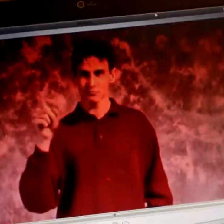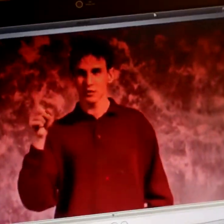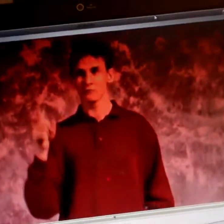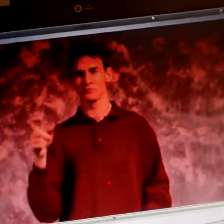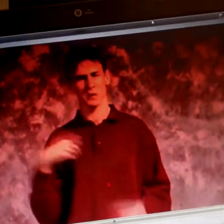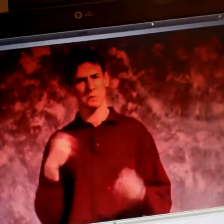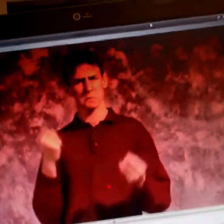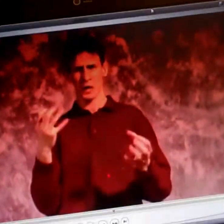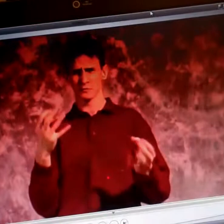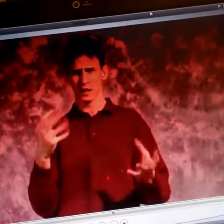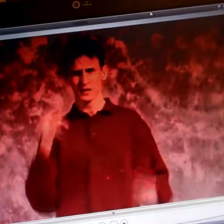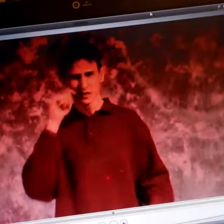Next, we went to LA.